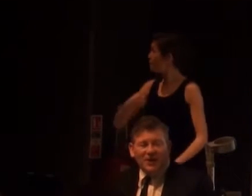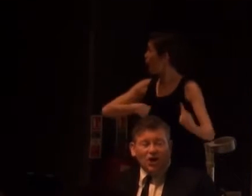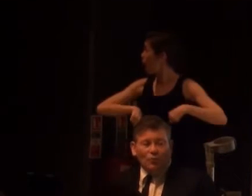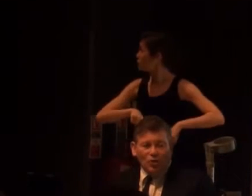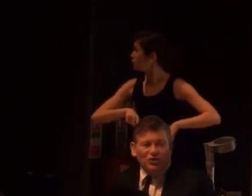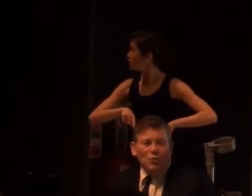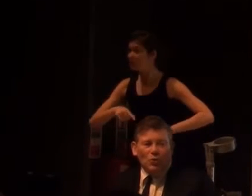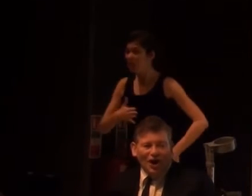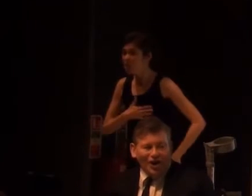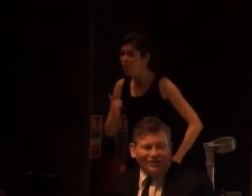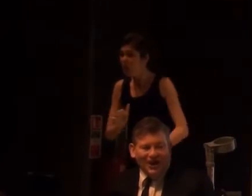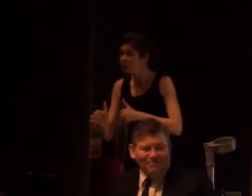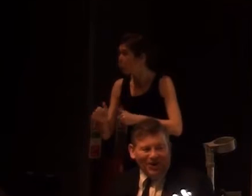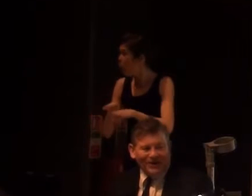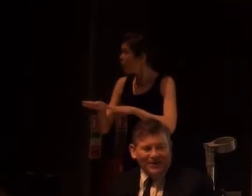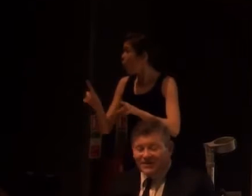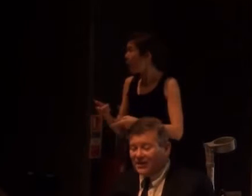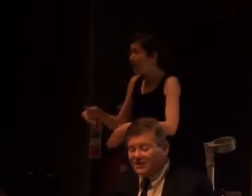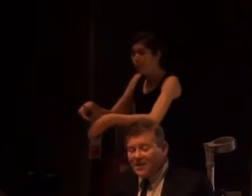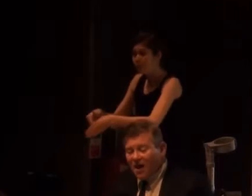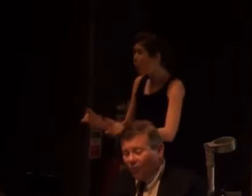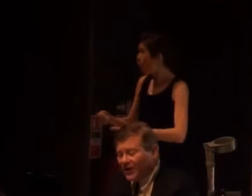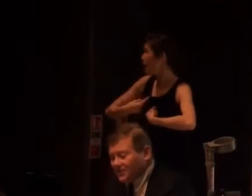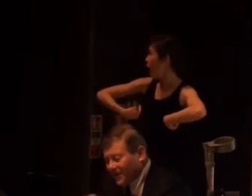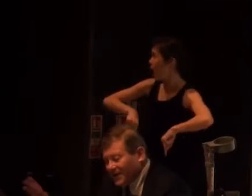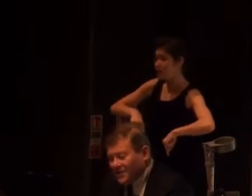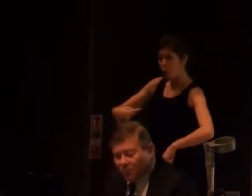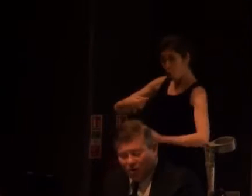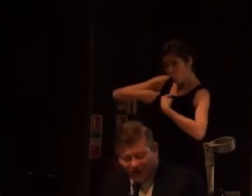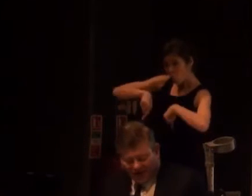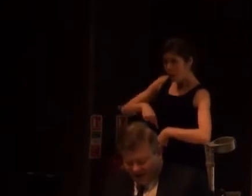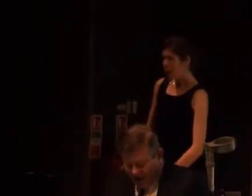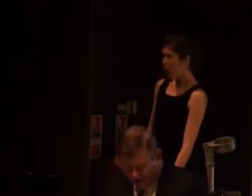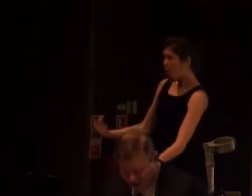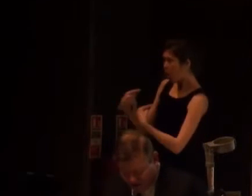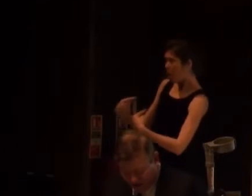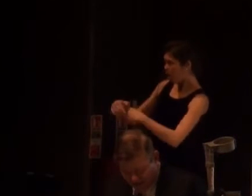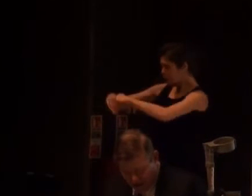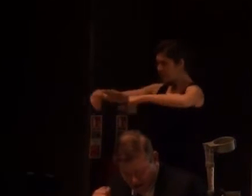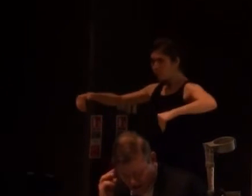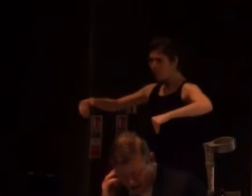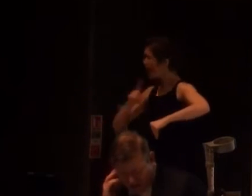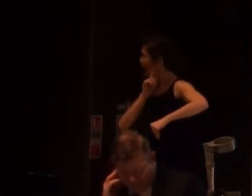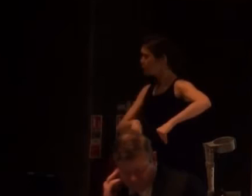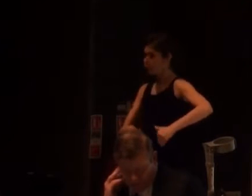of us who either don't want to or can't take part in these things? Are we to be put on the other side of history?